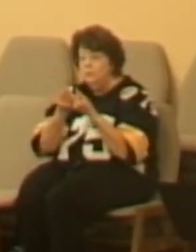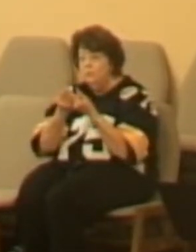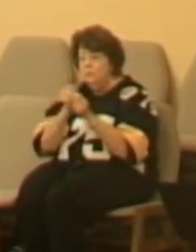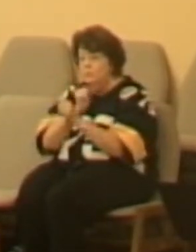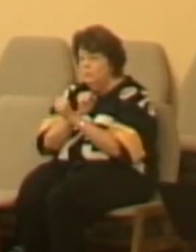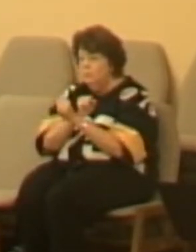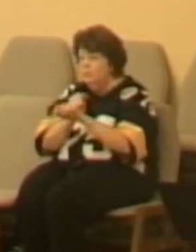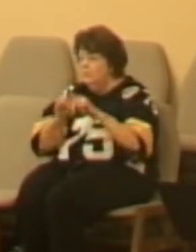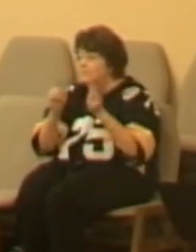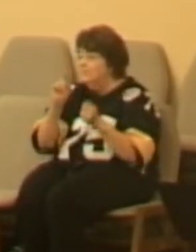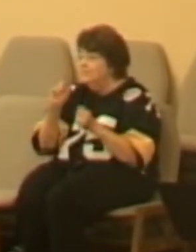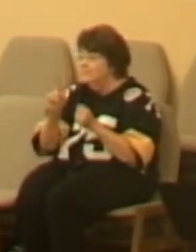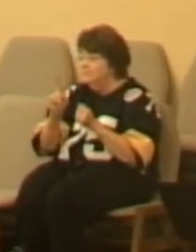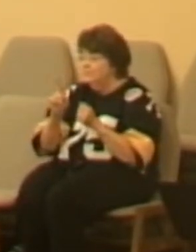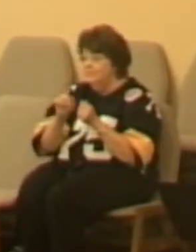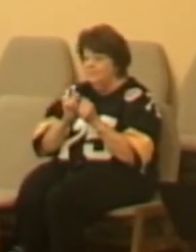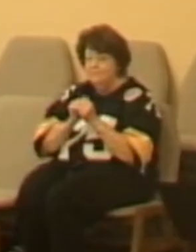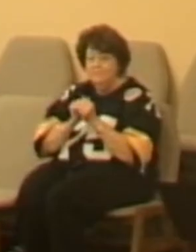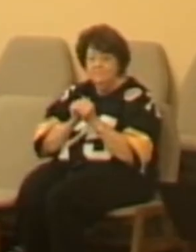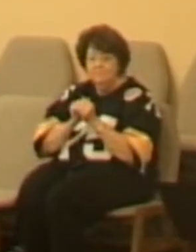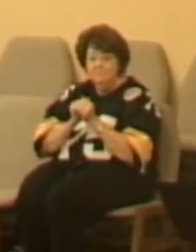you know what it sounds like, right? To left.